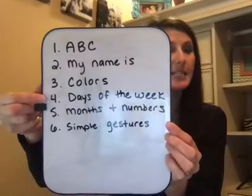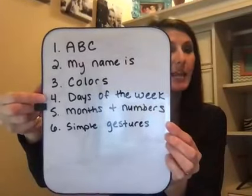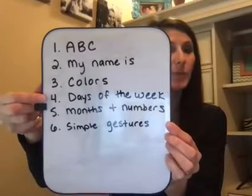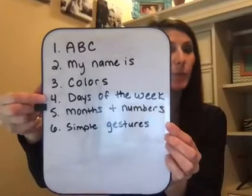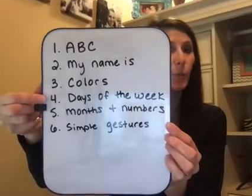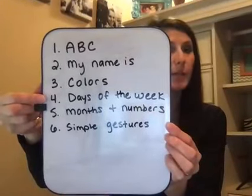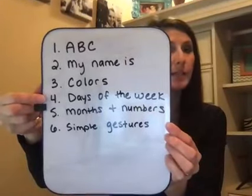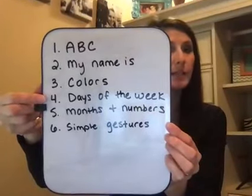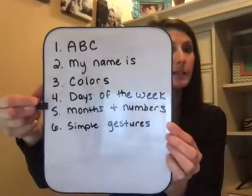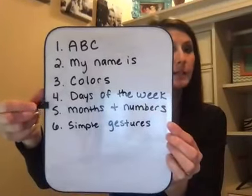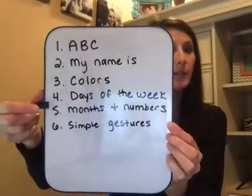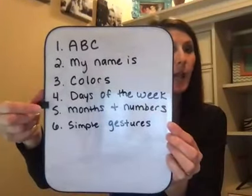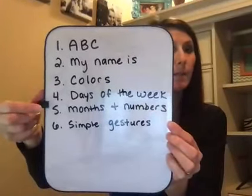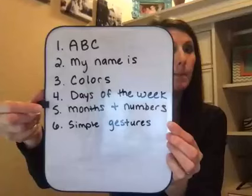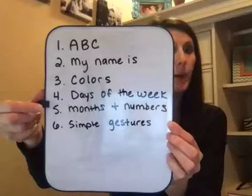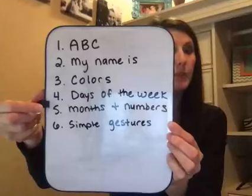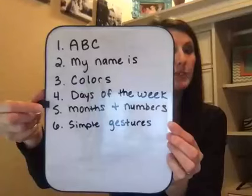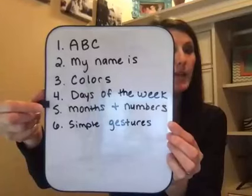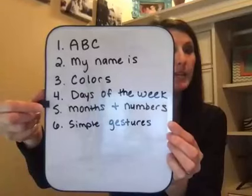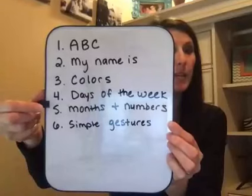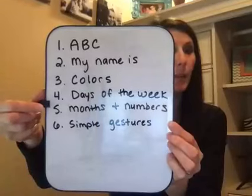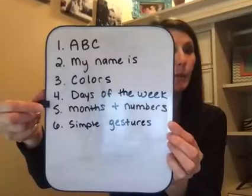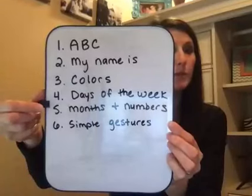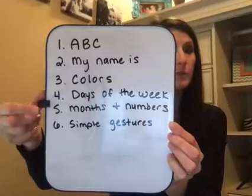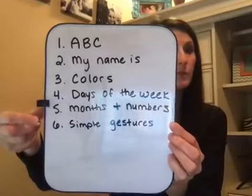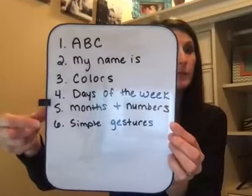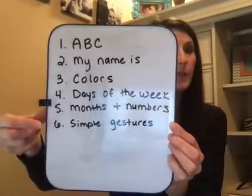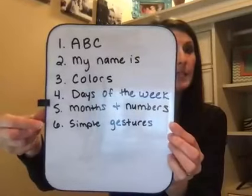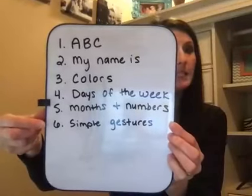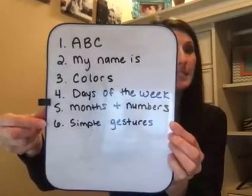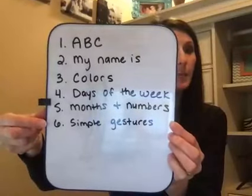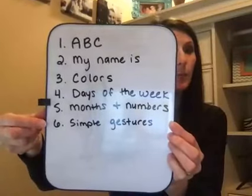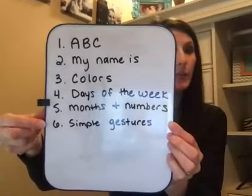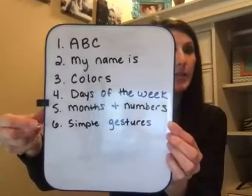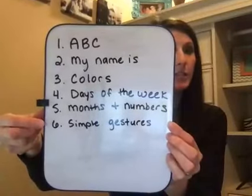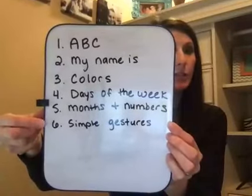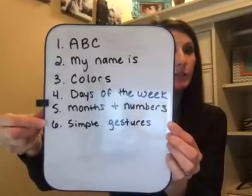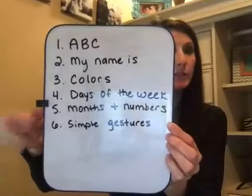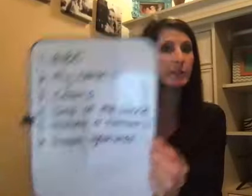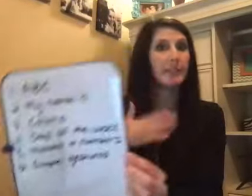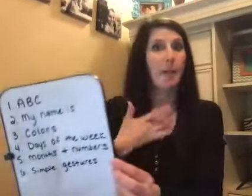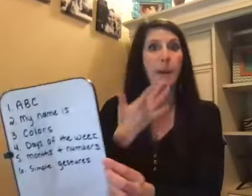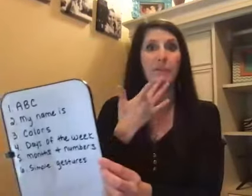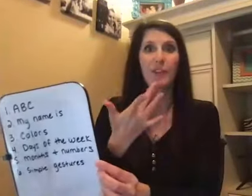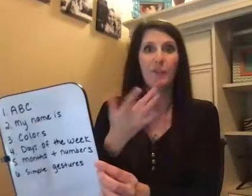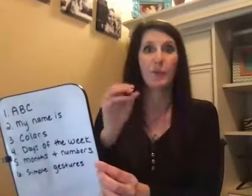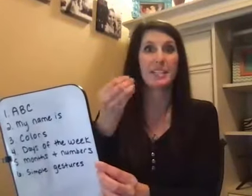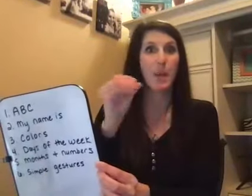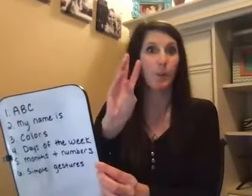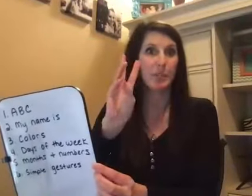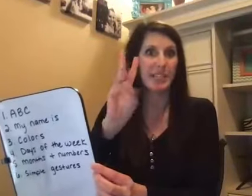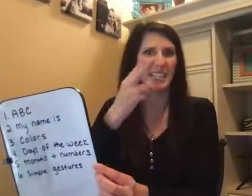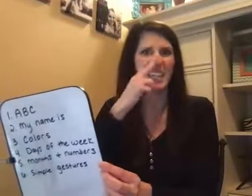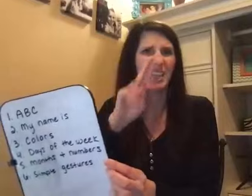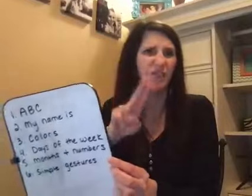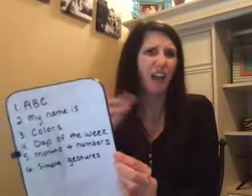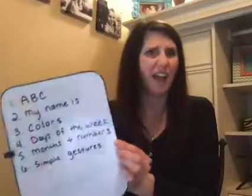of the week. Months and number. A simple guesser. My favourite and number is that is the five.